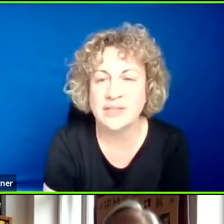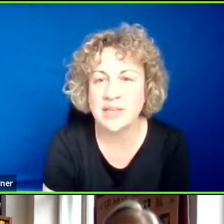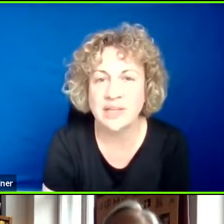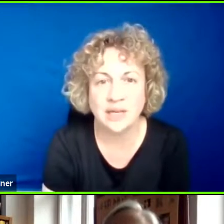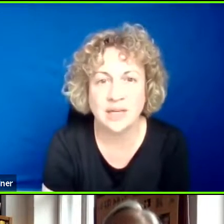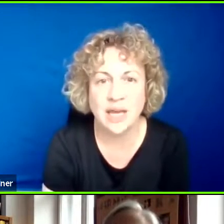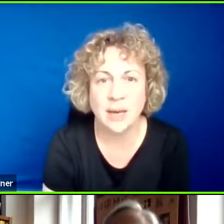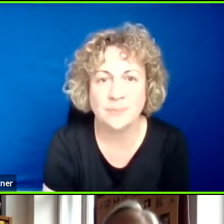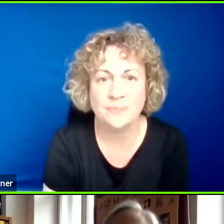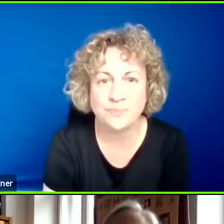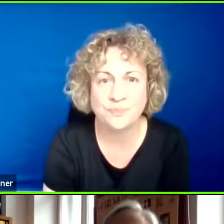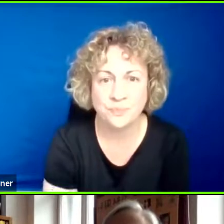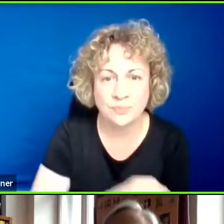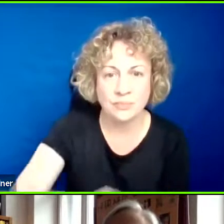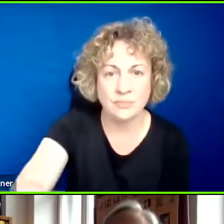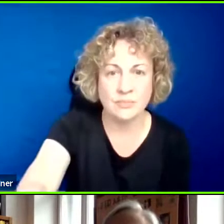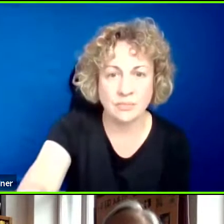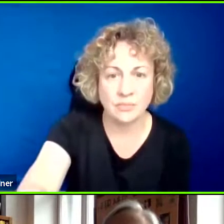So I can see that. Yeah.